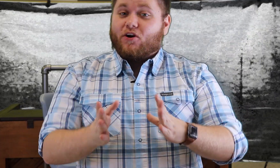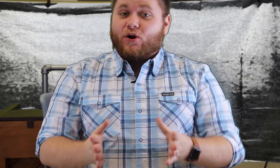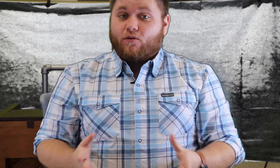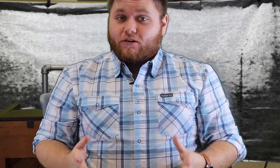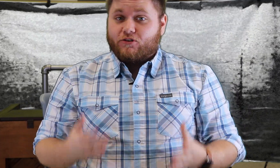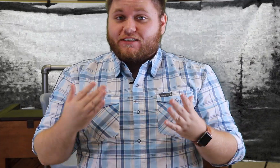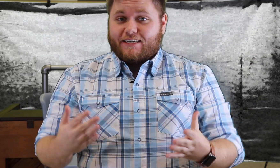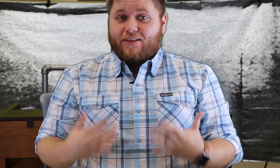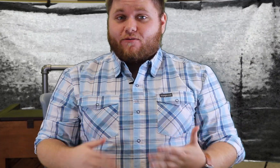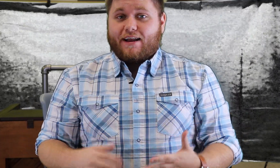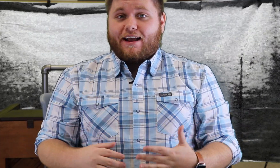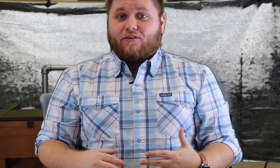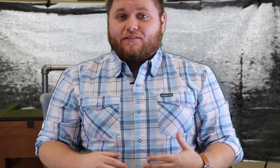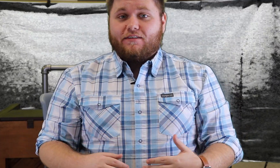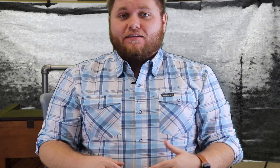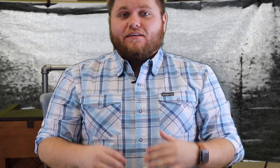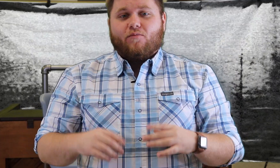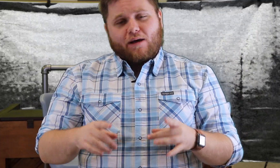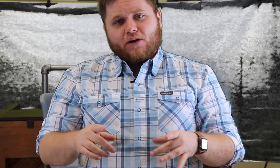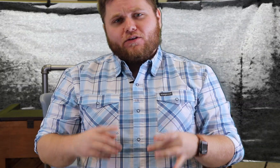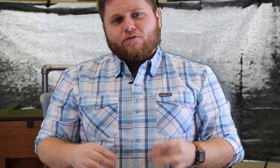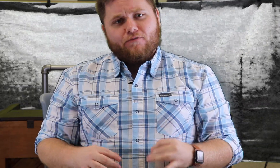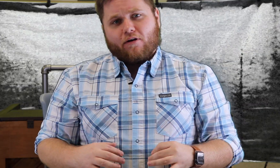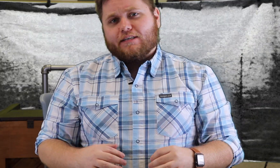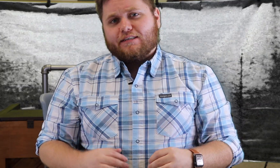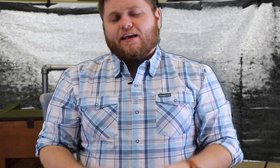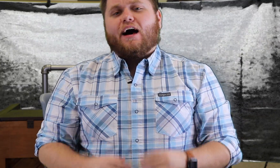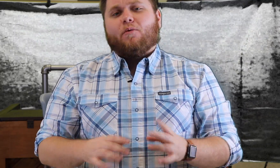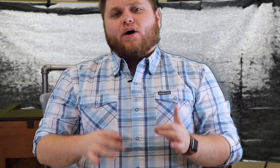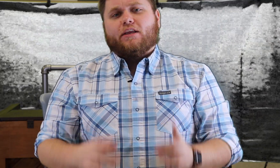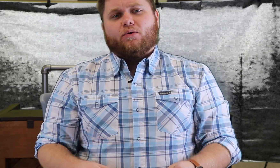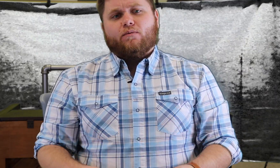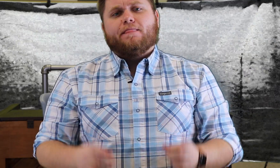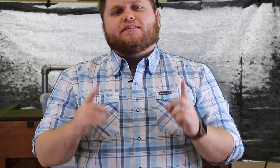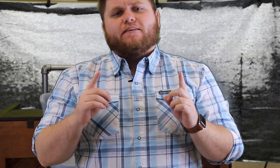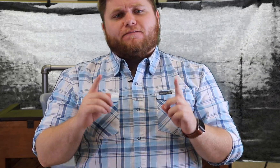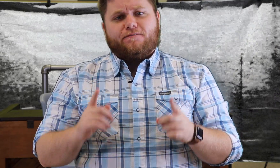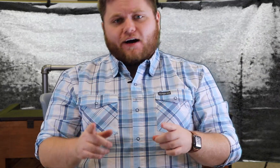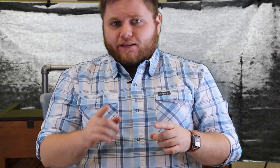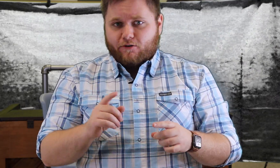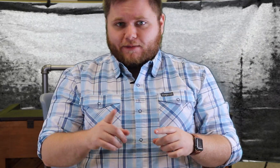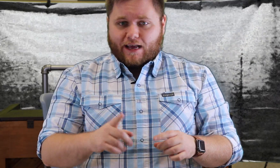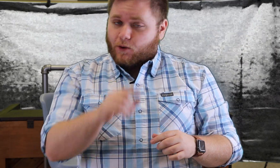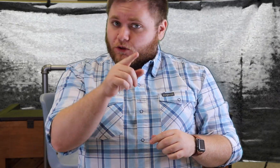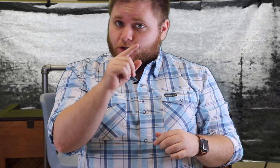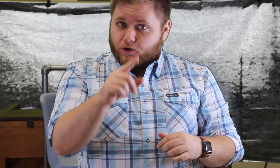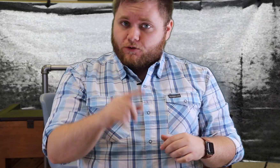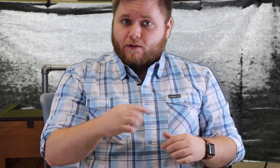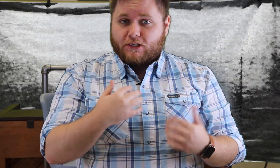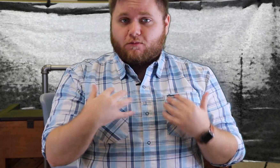we're going to go over those together right now what i want you to do first i want you to follow me i want you to do what mr